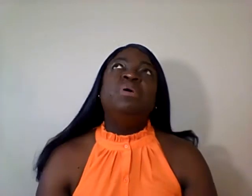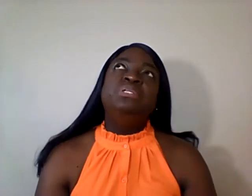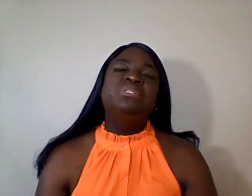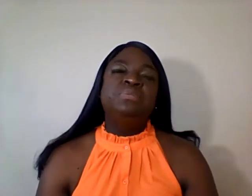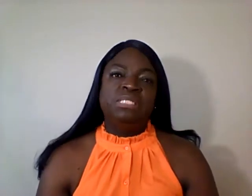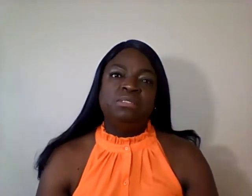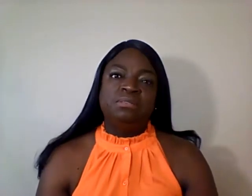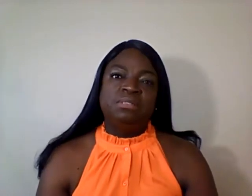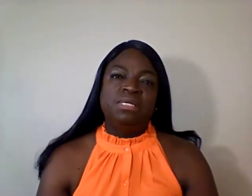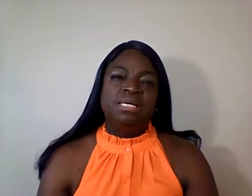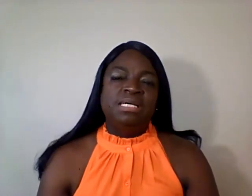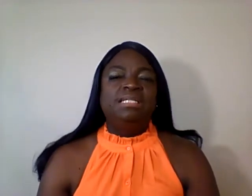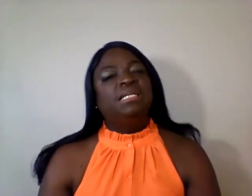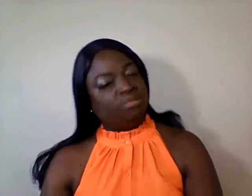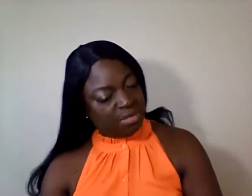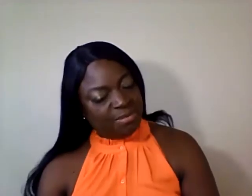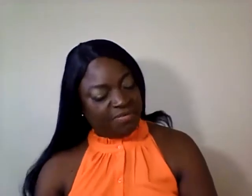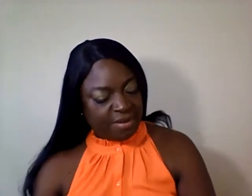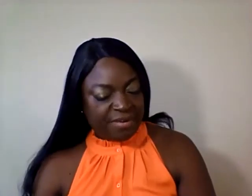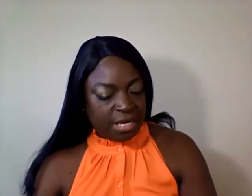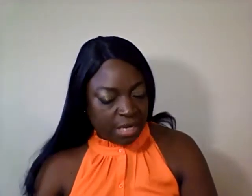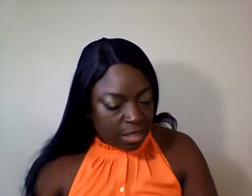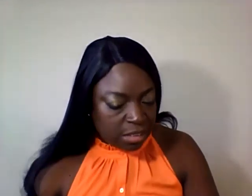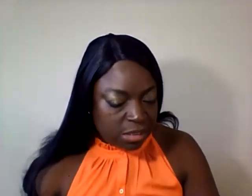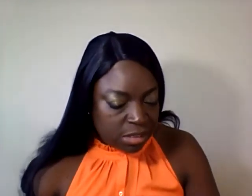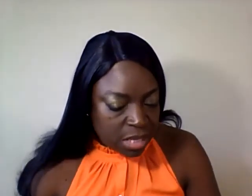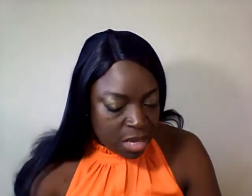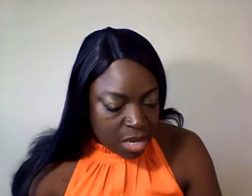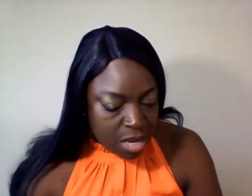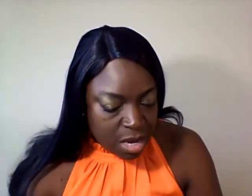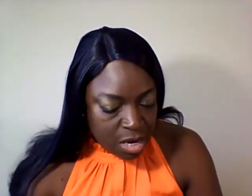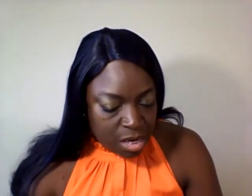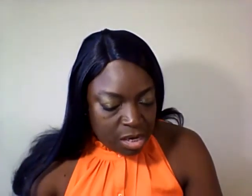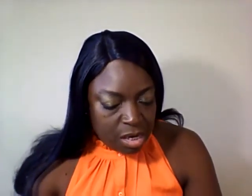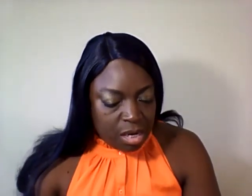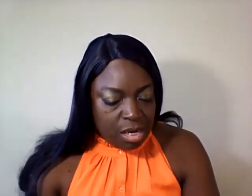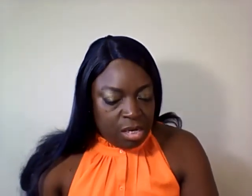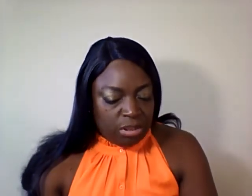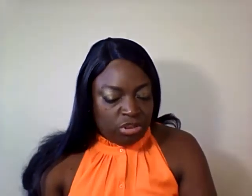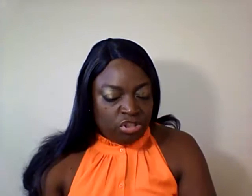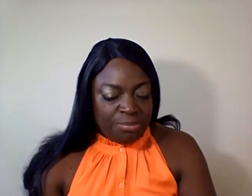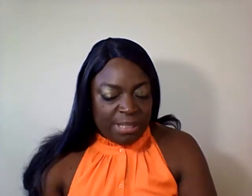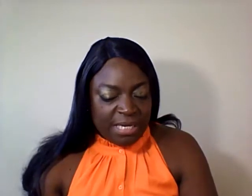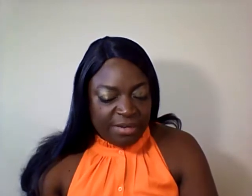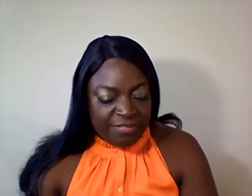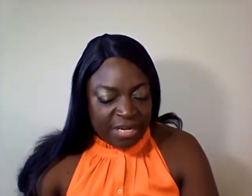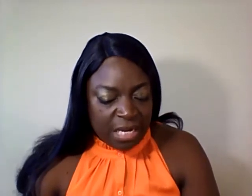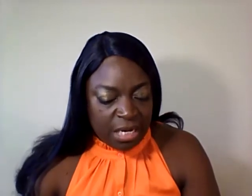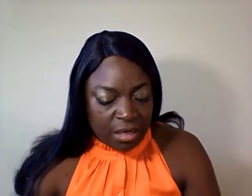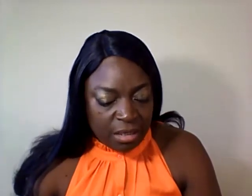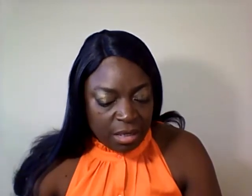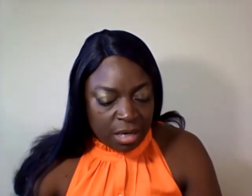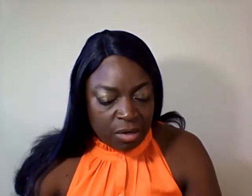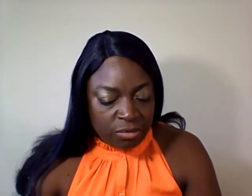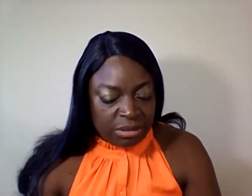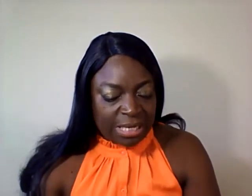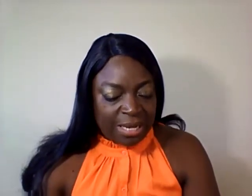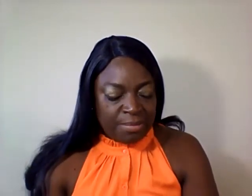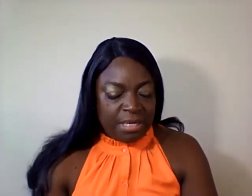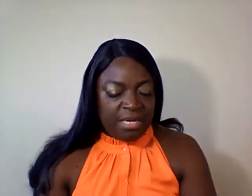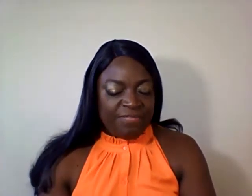Burgess Originals. That's one of my favorite candies. Uh, do you believe in ghosts? I believe